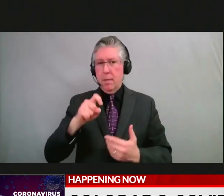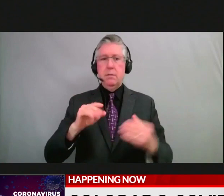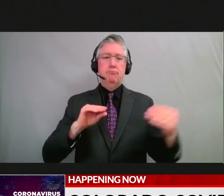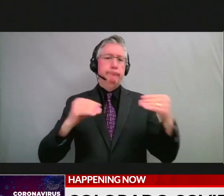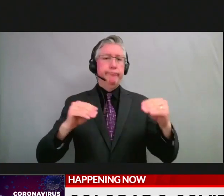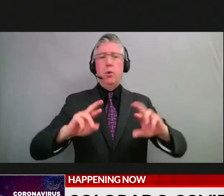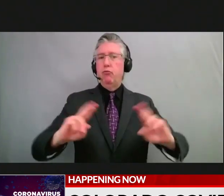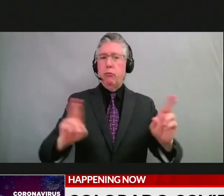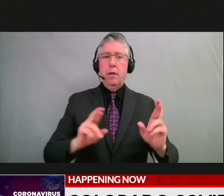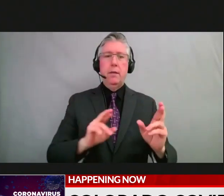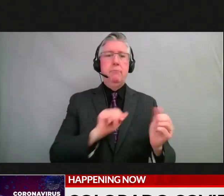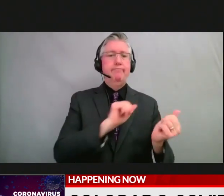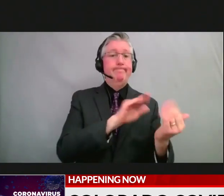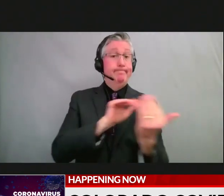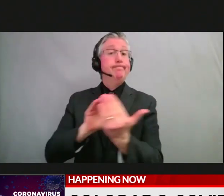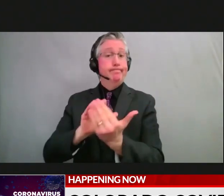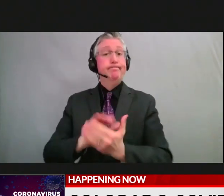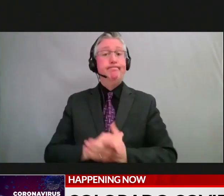Let's head over to John Daly.